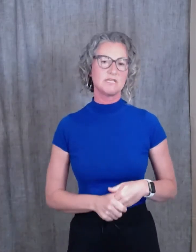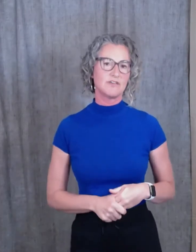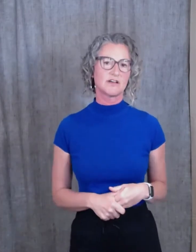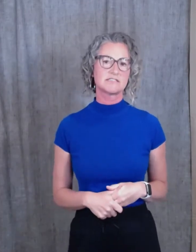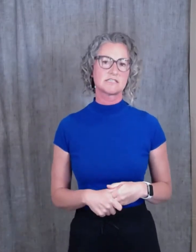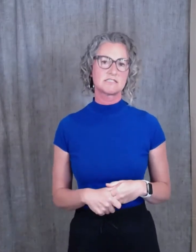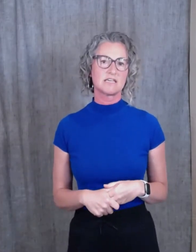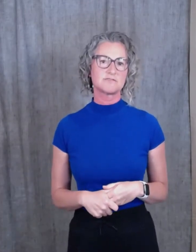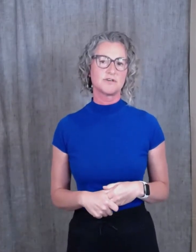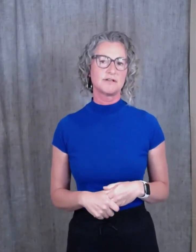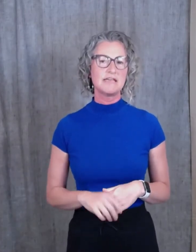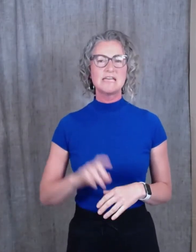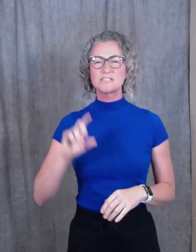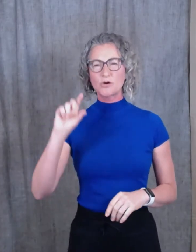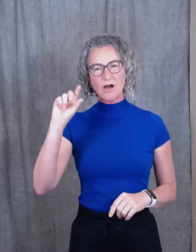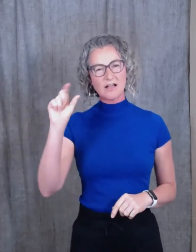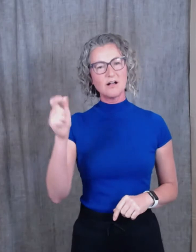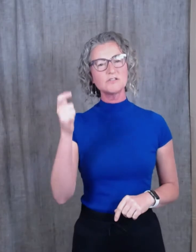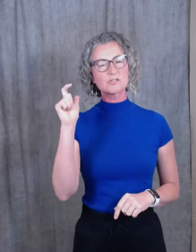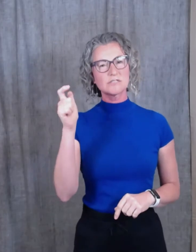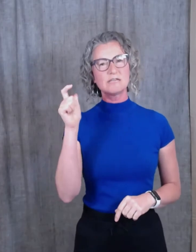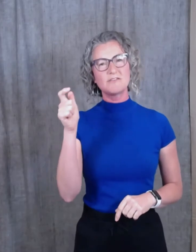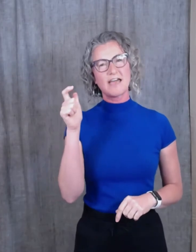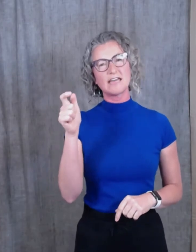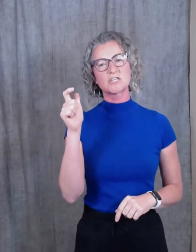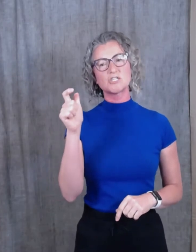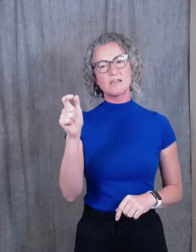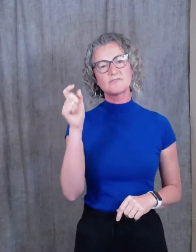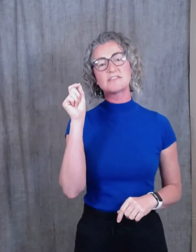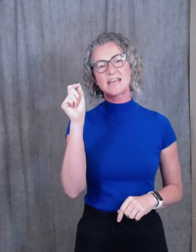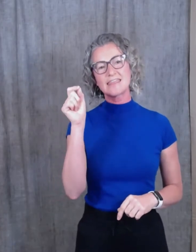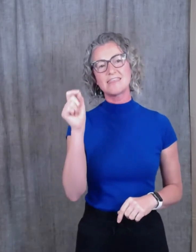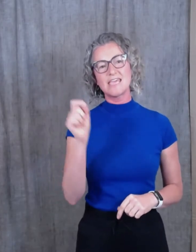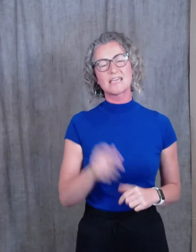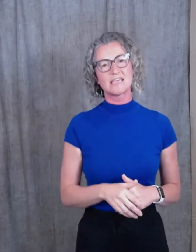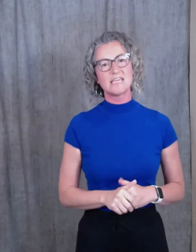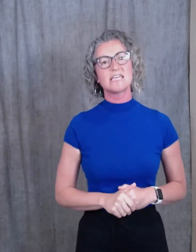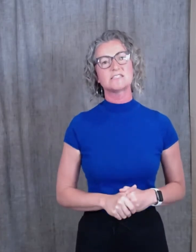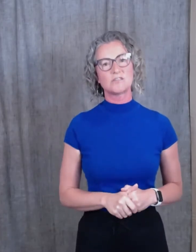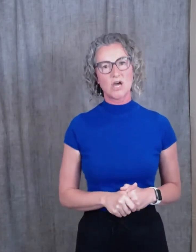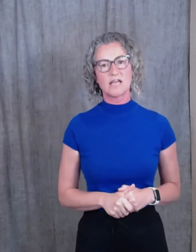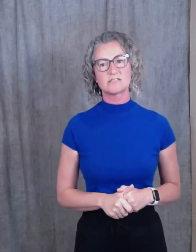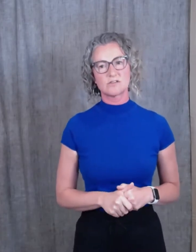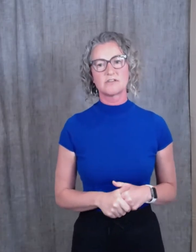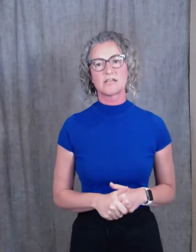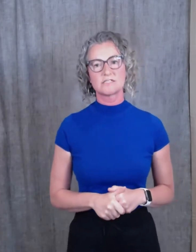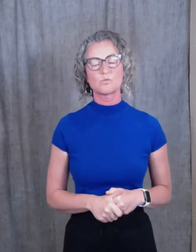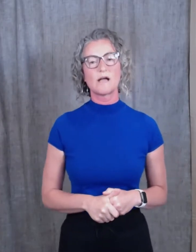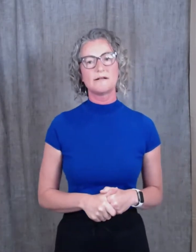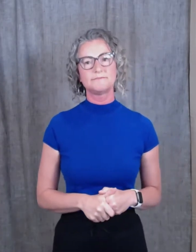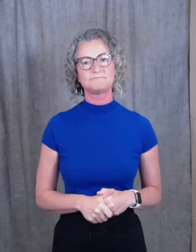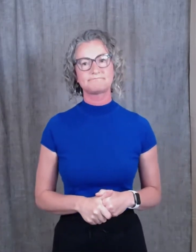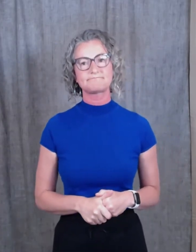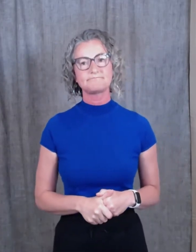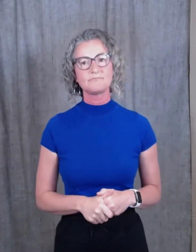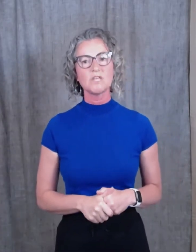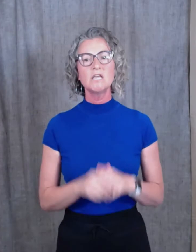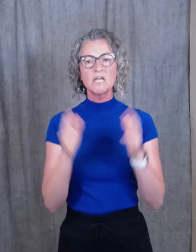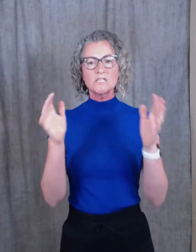very successful. So culturally, we've had a shift that I think is not serving us well. So